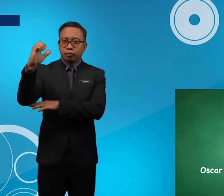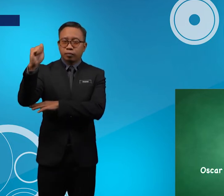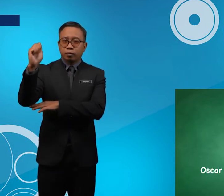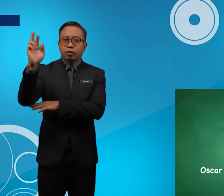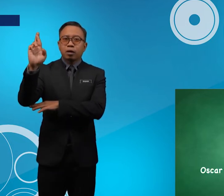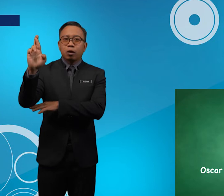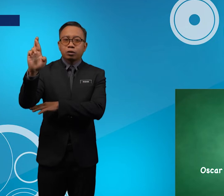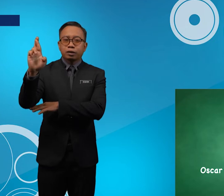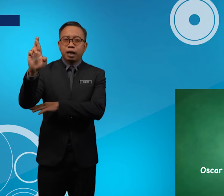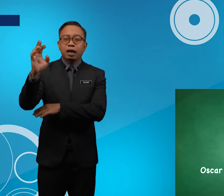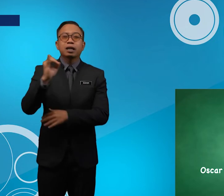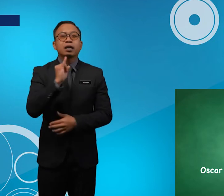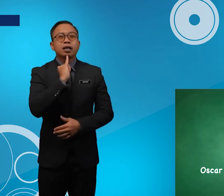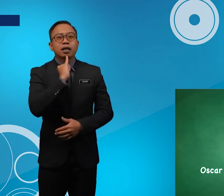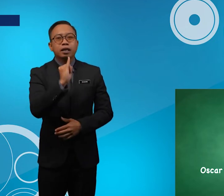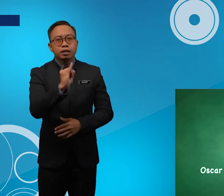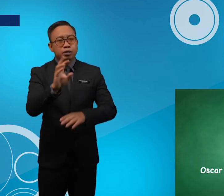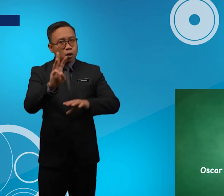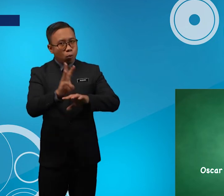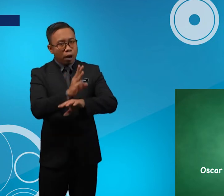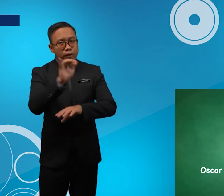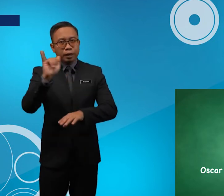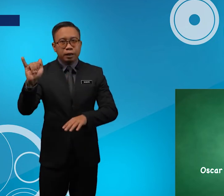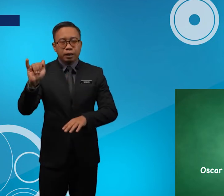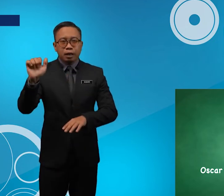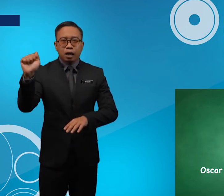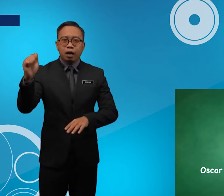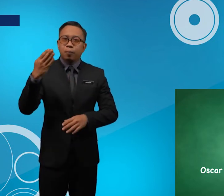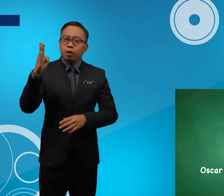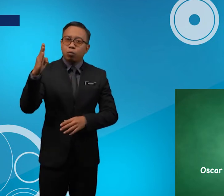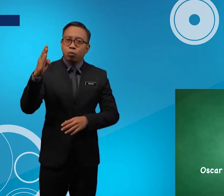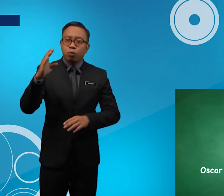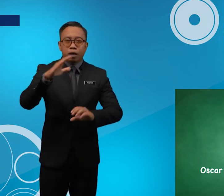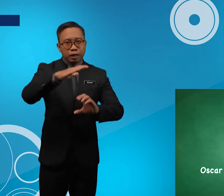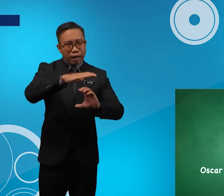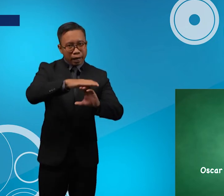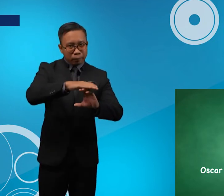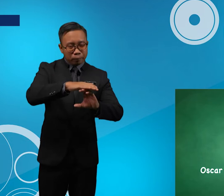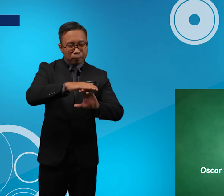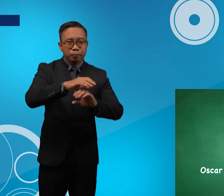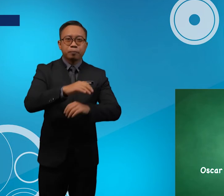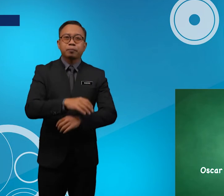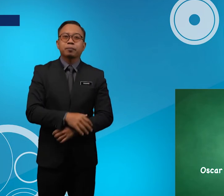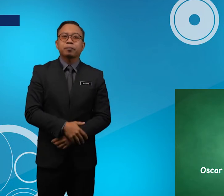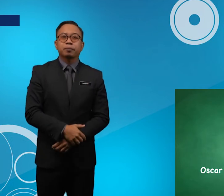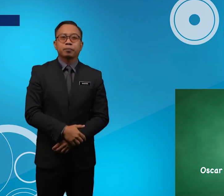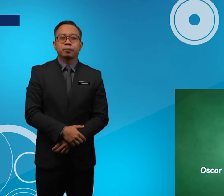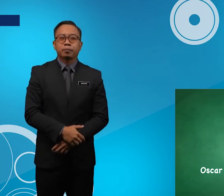Oscar Is Wearing A Blue Cap Yes